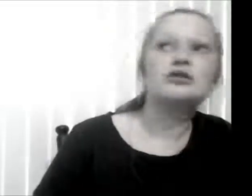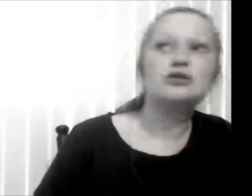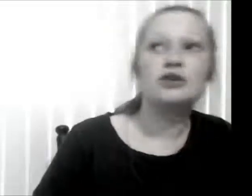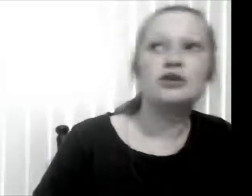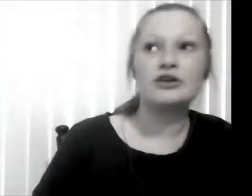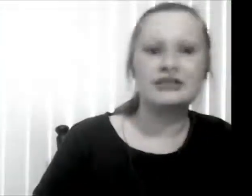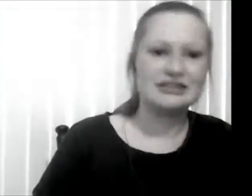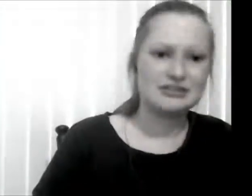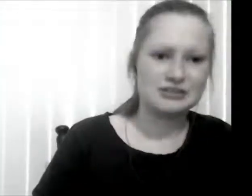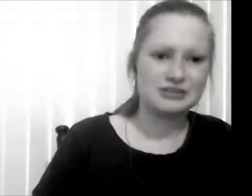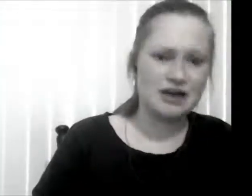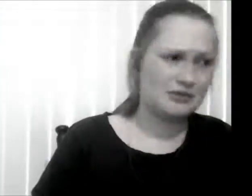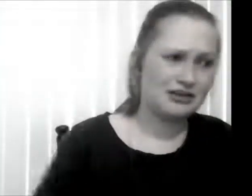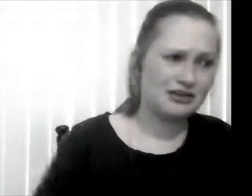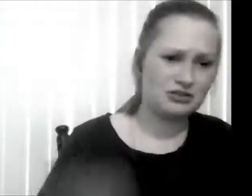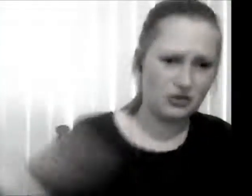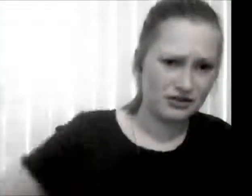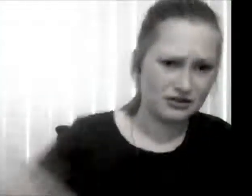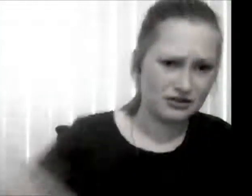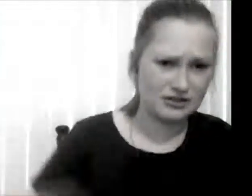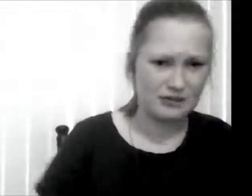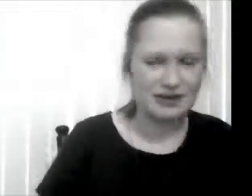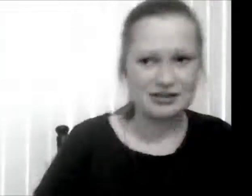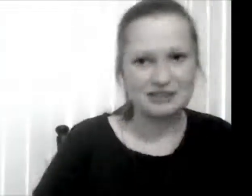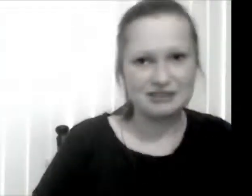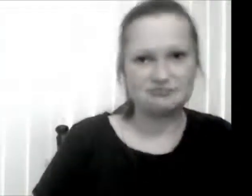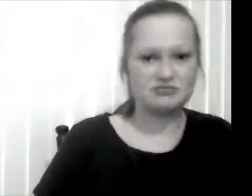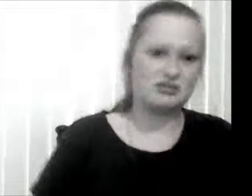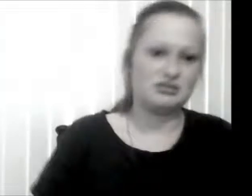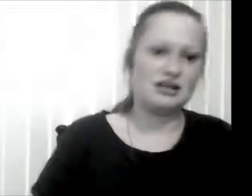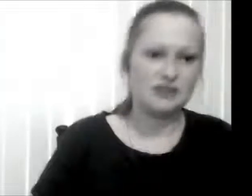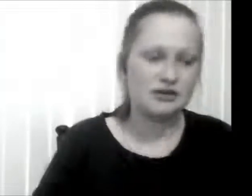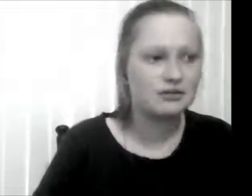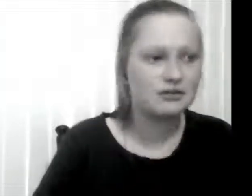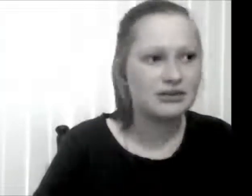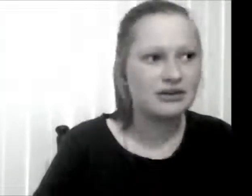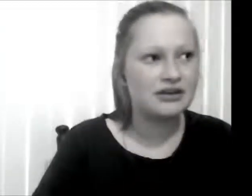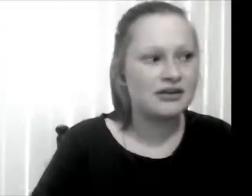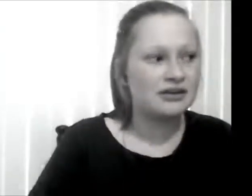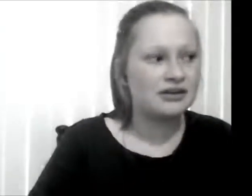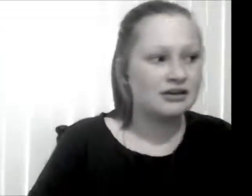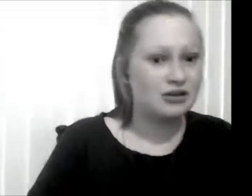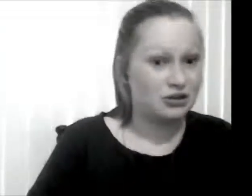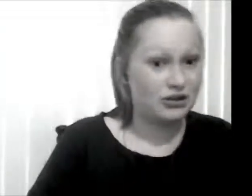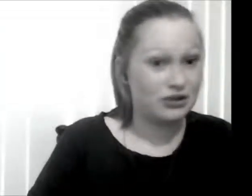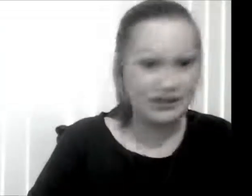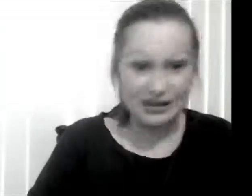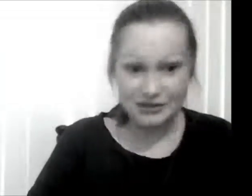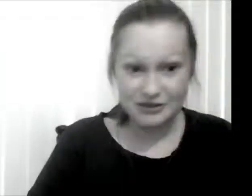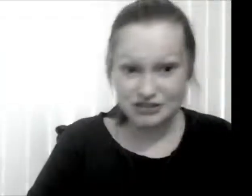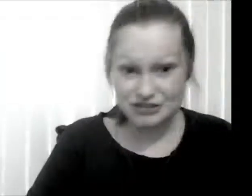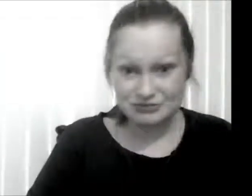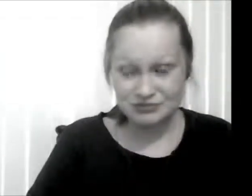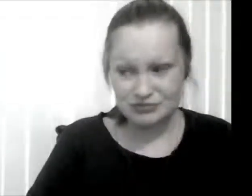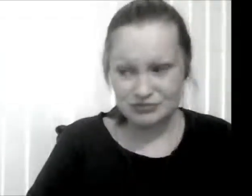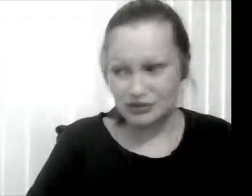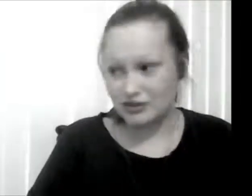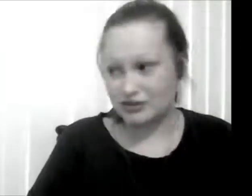A longer list um like a longer thing by end of the year could be learn a language. Learn